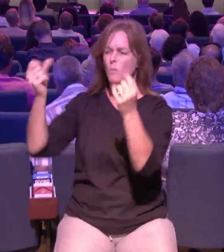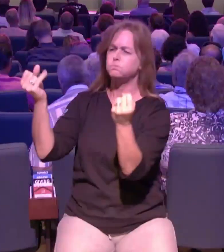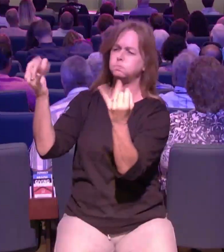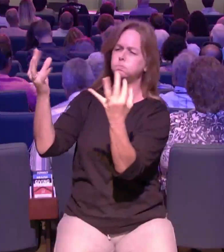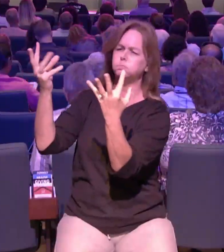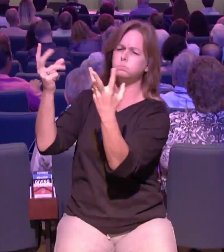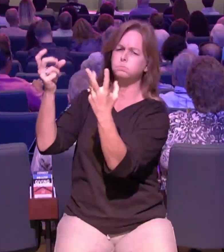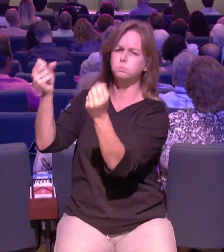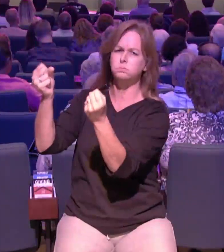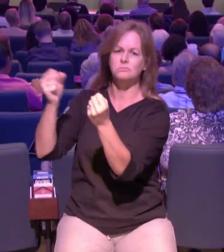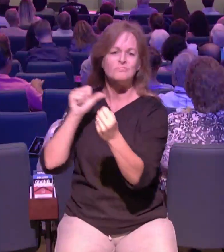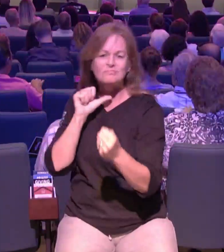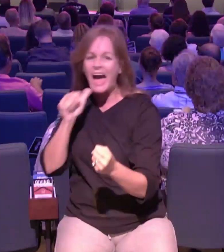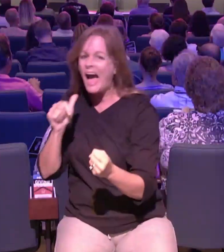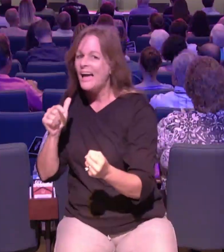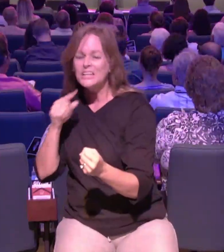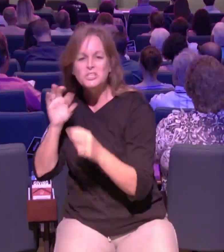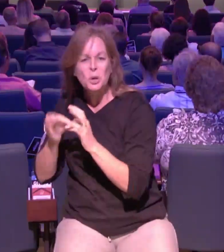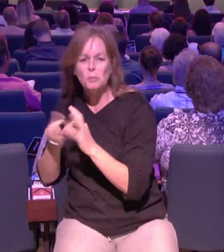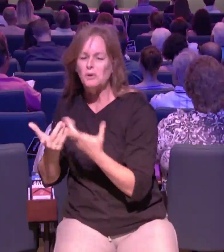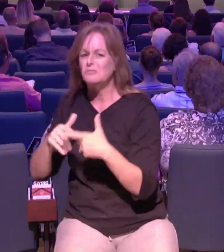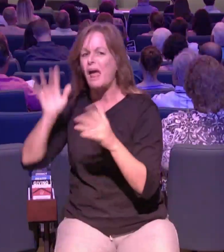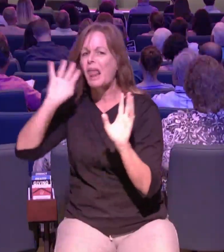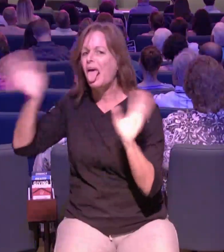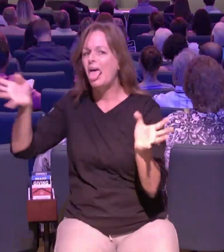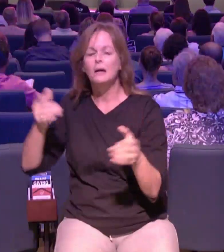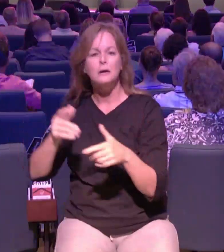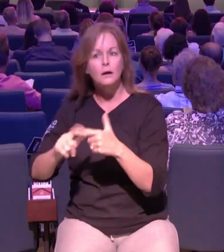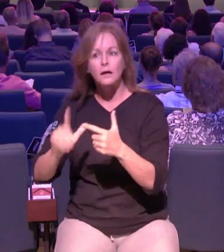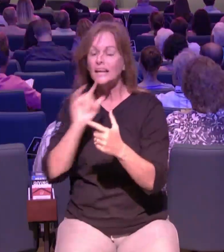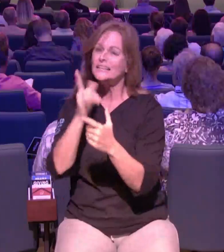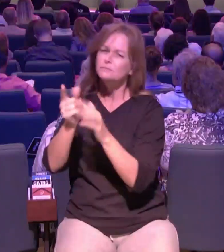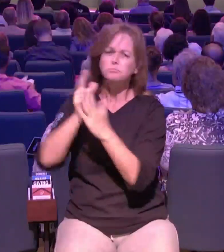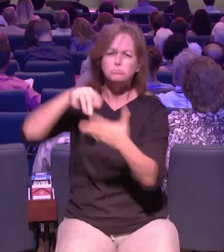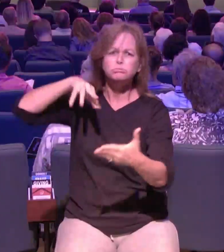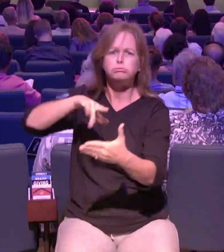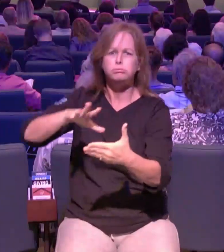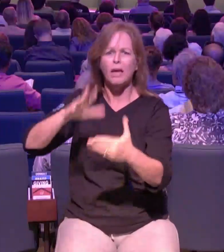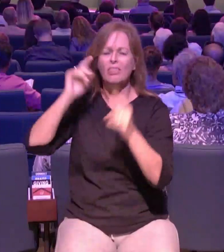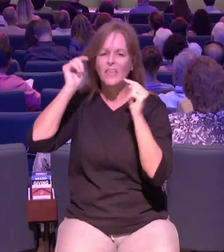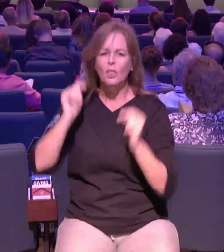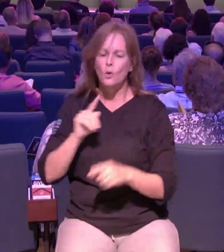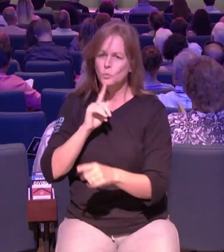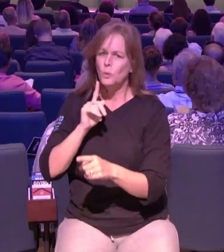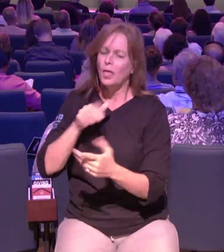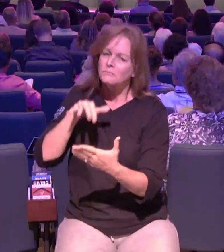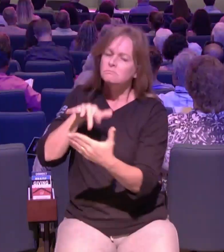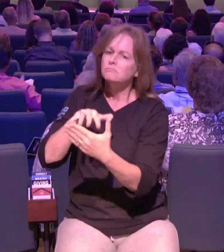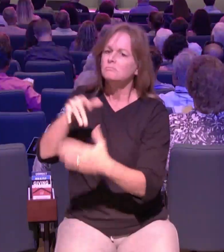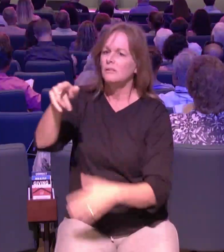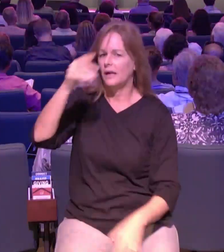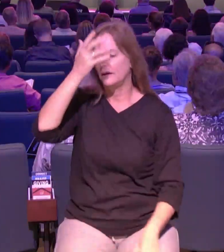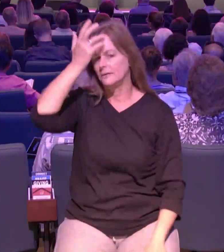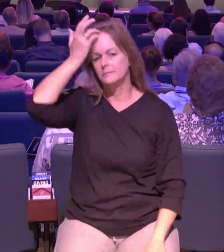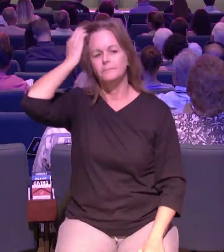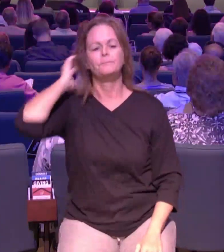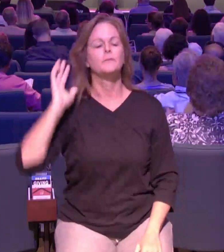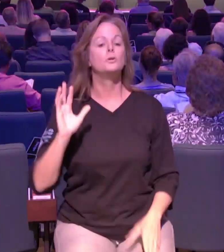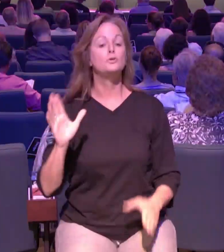the people heard that he had come home so they gathered in such large numbers that there was no room left not even outside the door and he began to